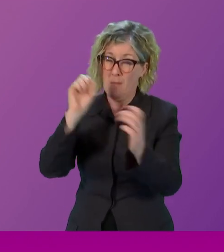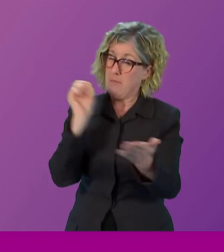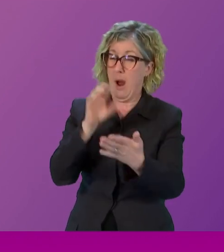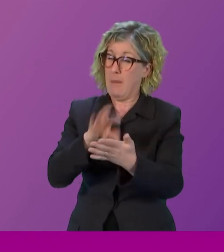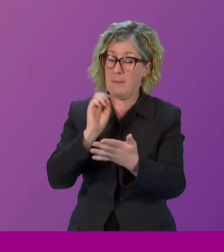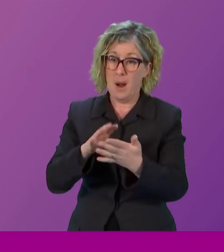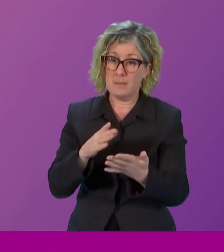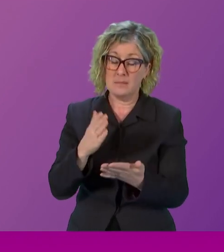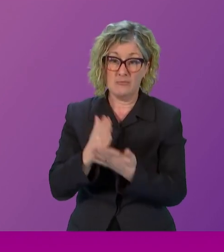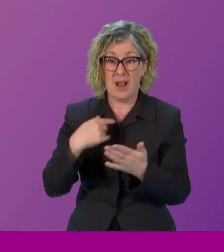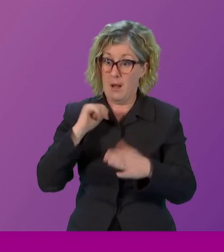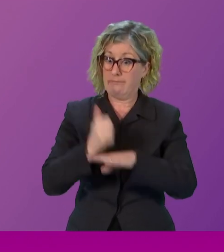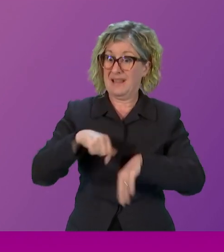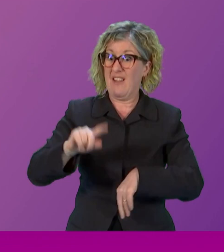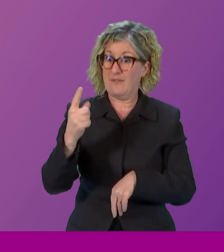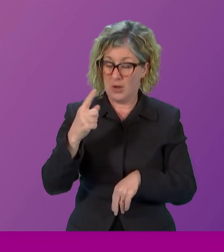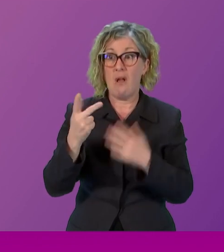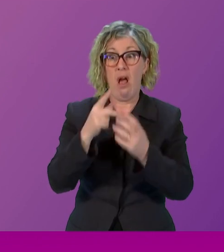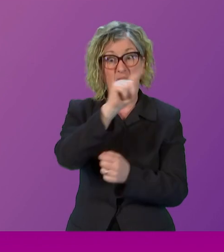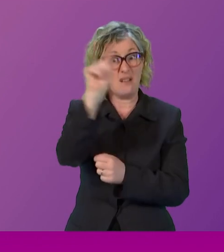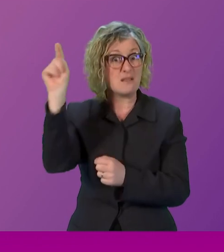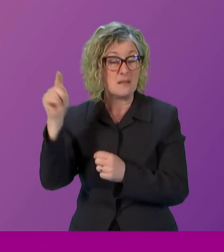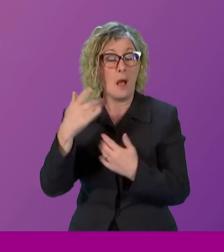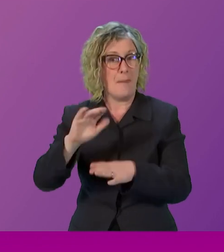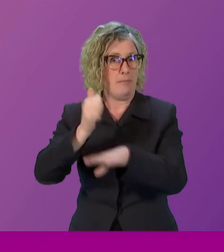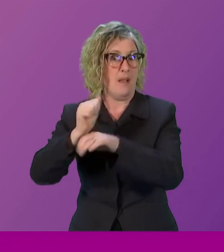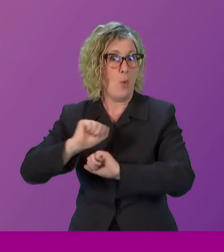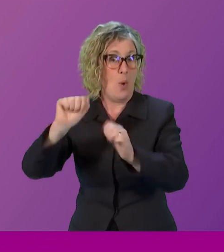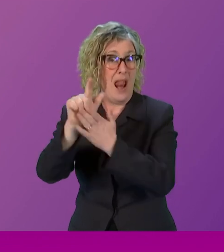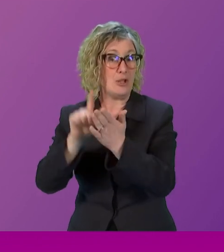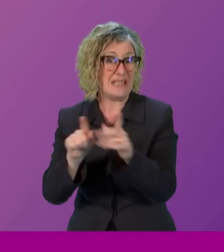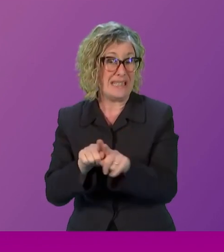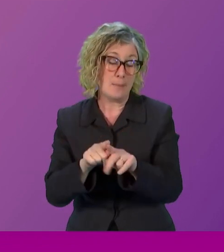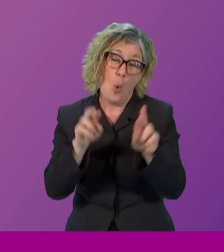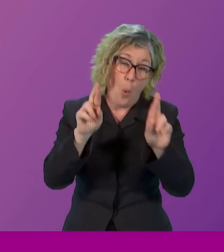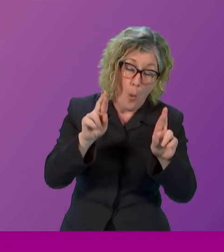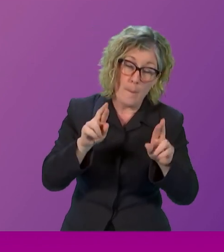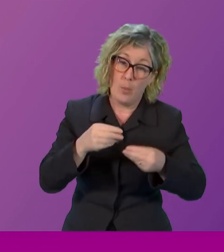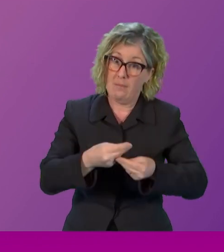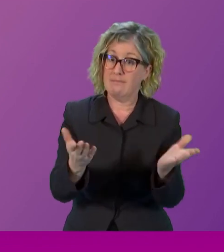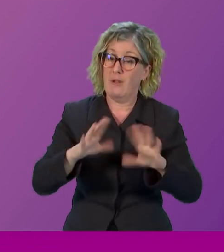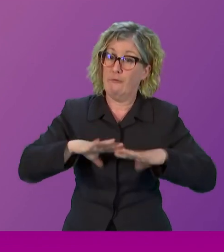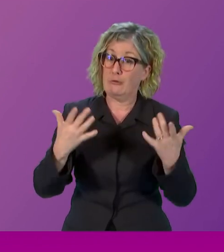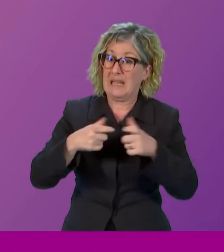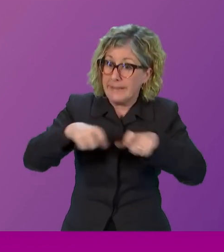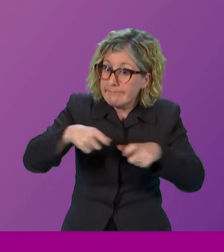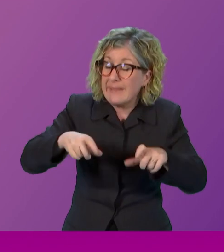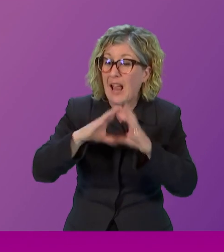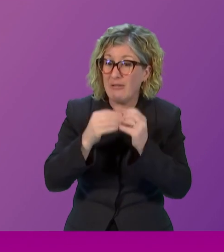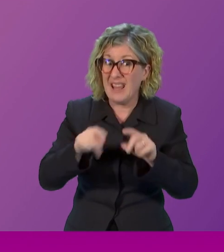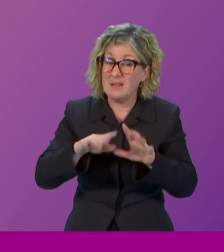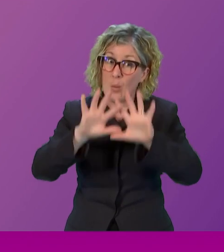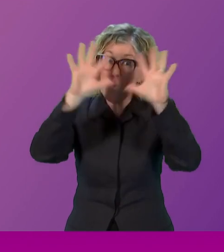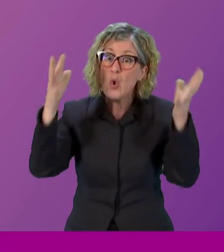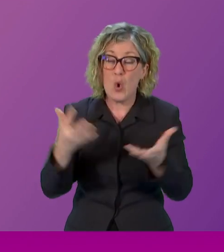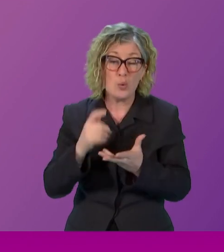legislation in other places as well. So hopefully period products will be free the world over. Thank you,